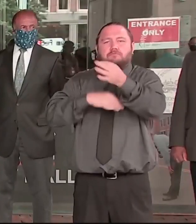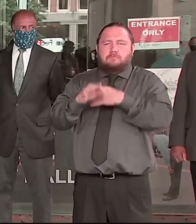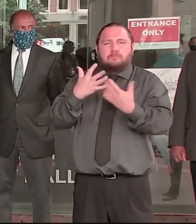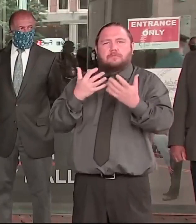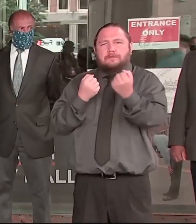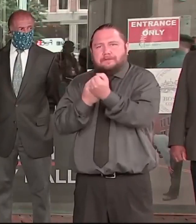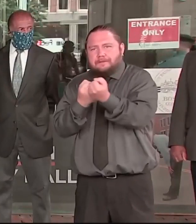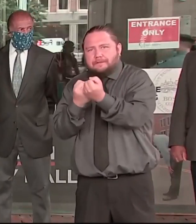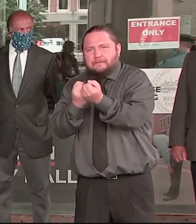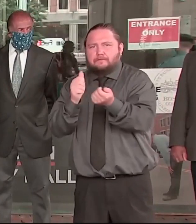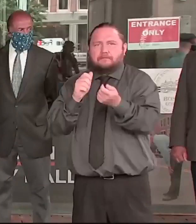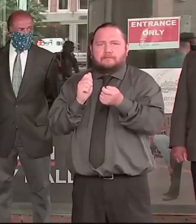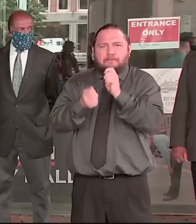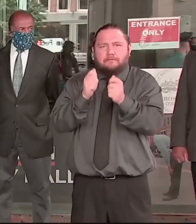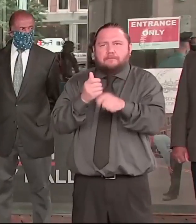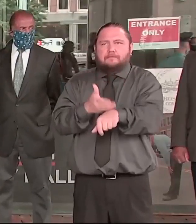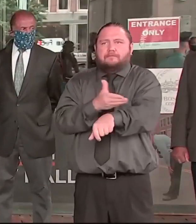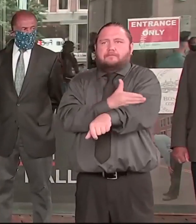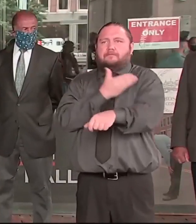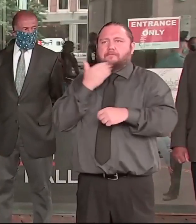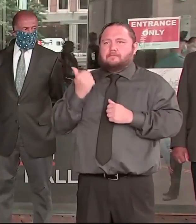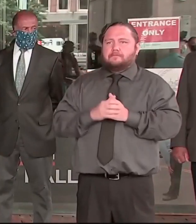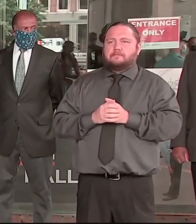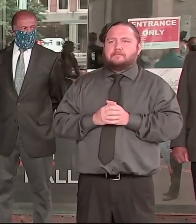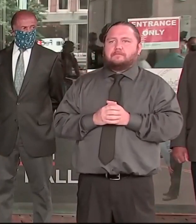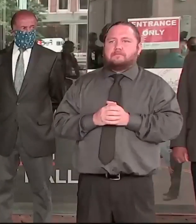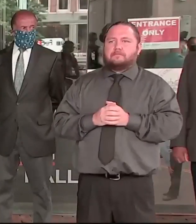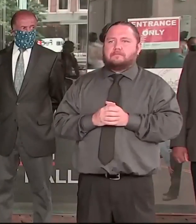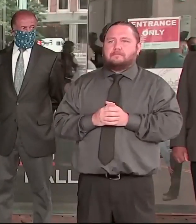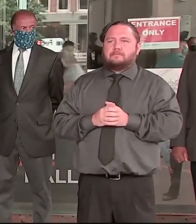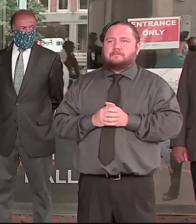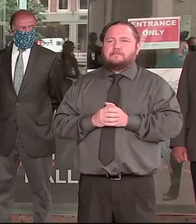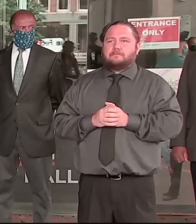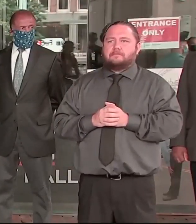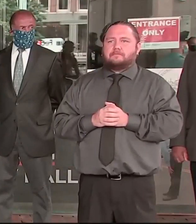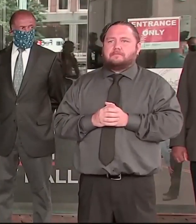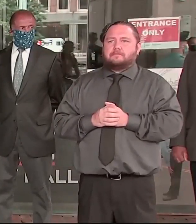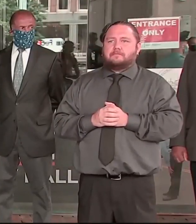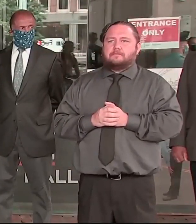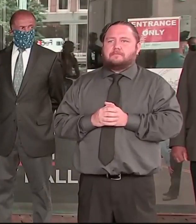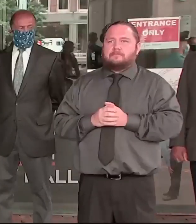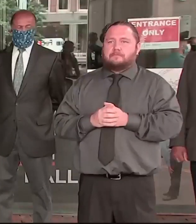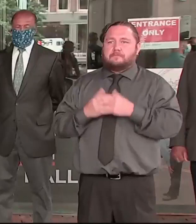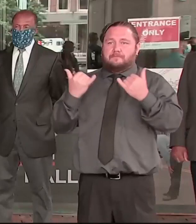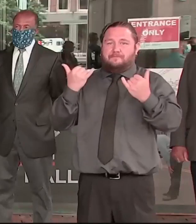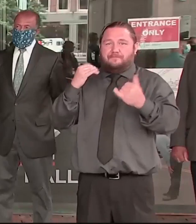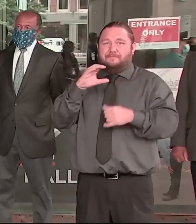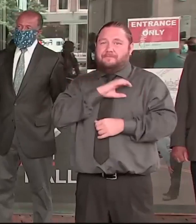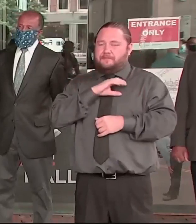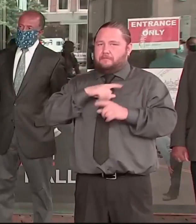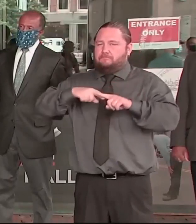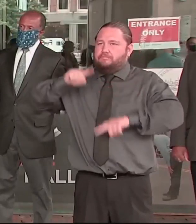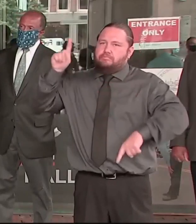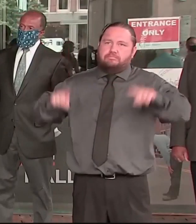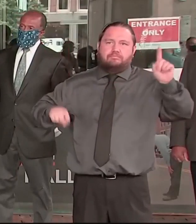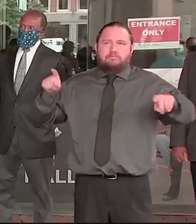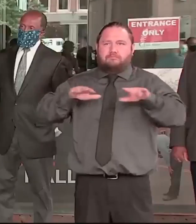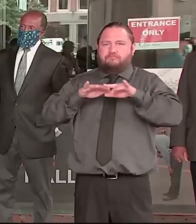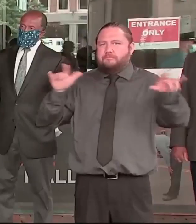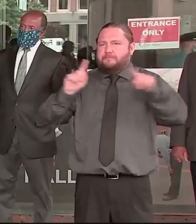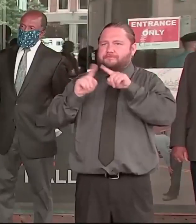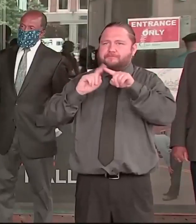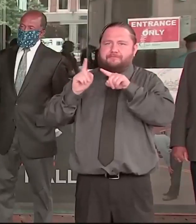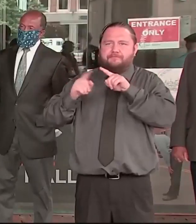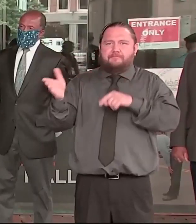And let's not forget, these officers are sons and daughters of proud parents. They are